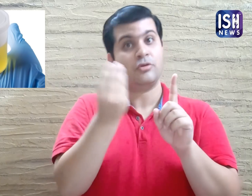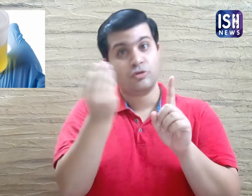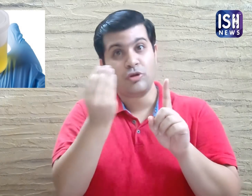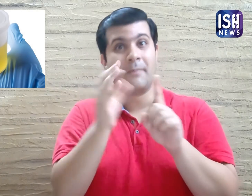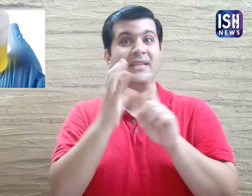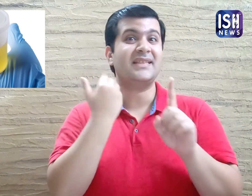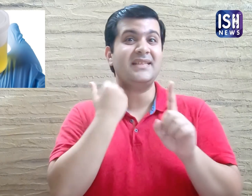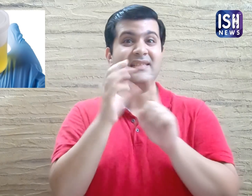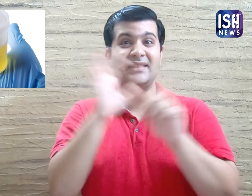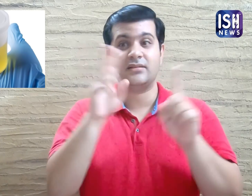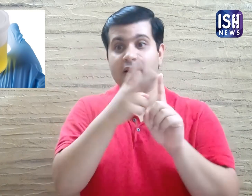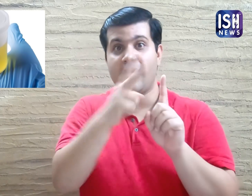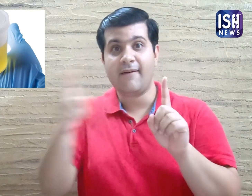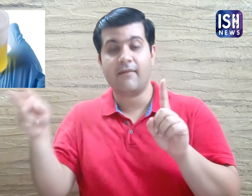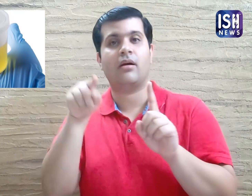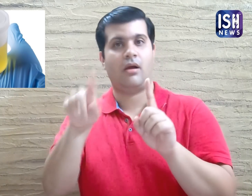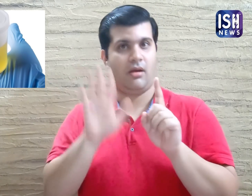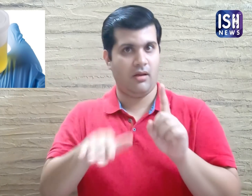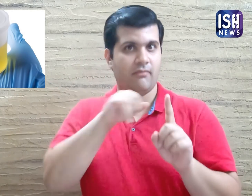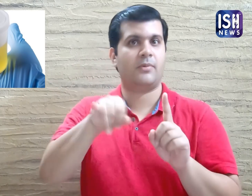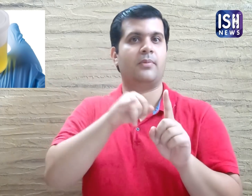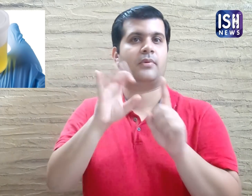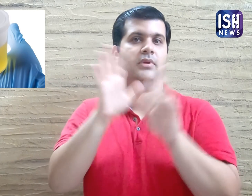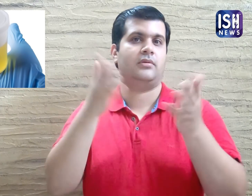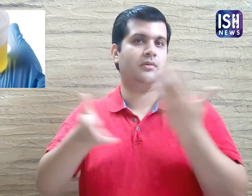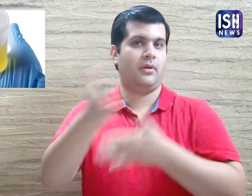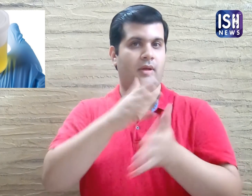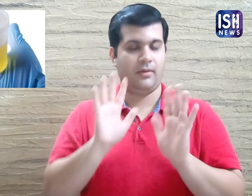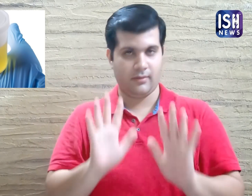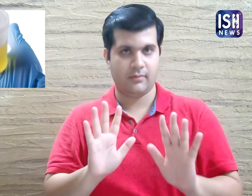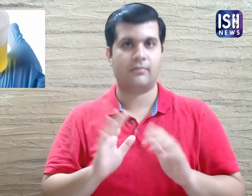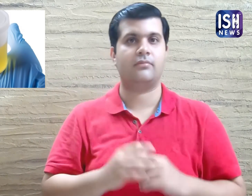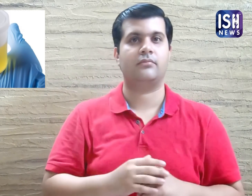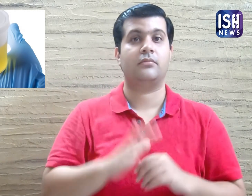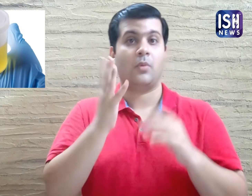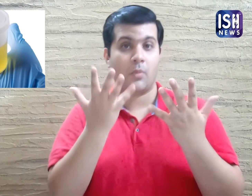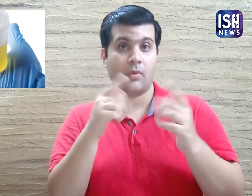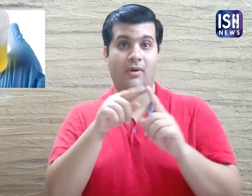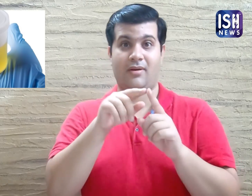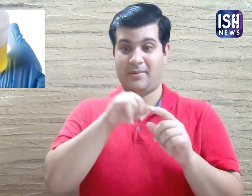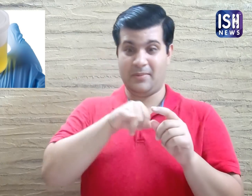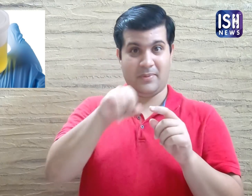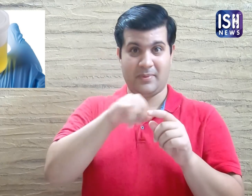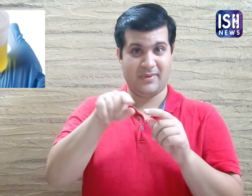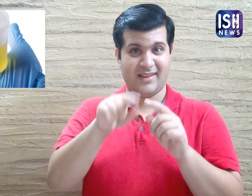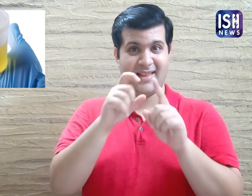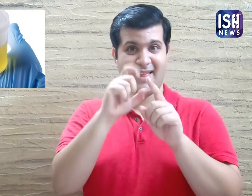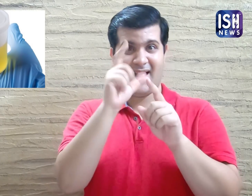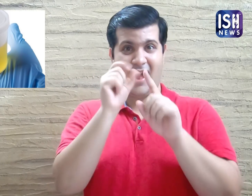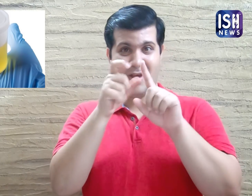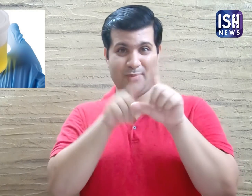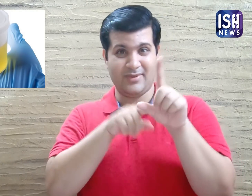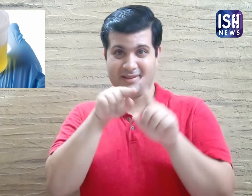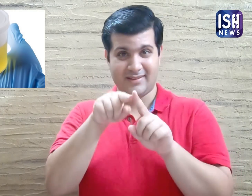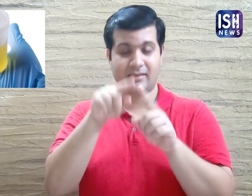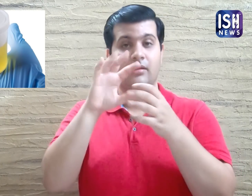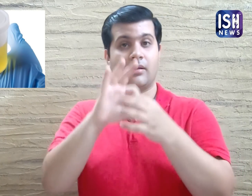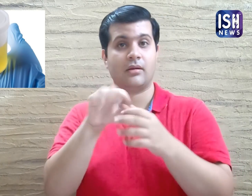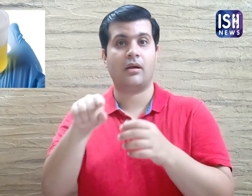21. Some other diseases can also cause cloudy urine. 21. In some cases, cloudy urine is another